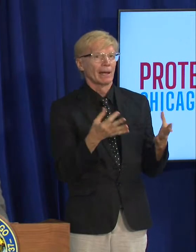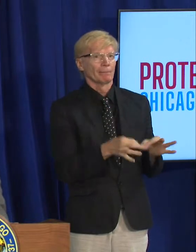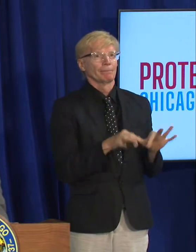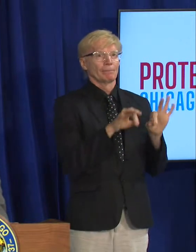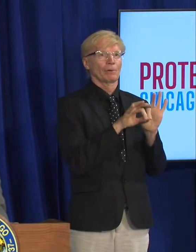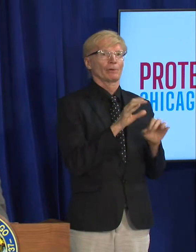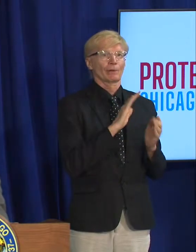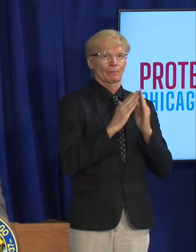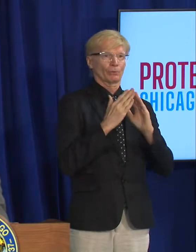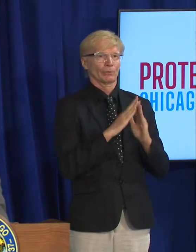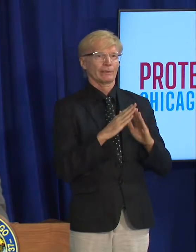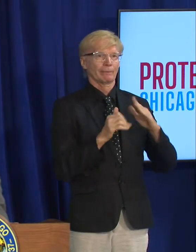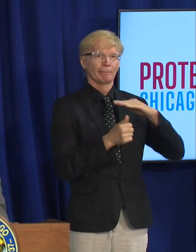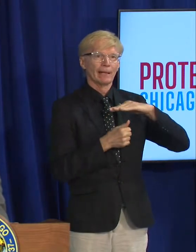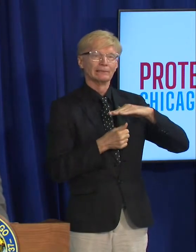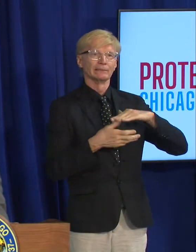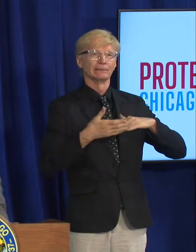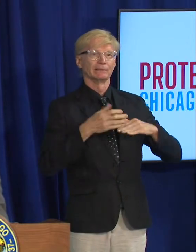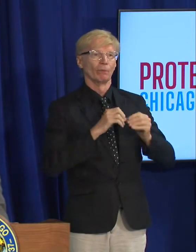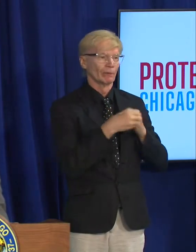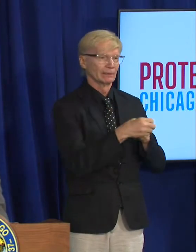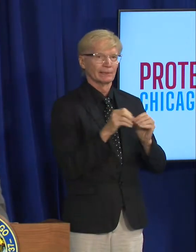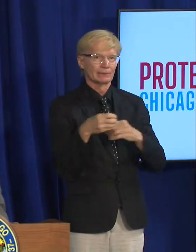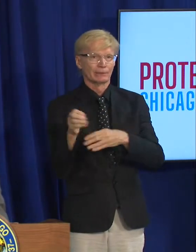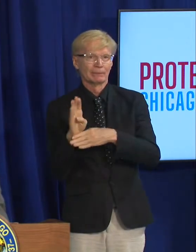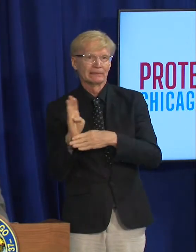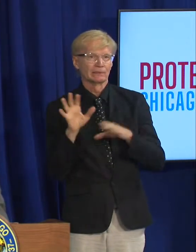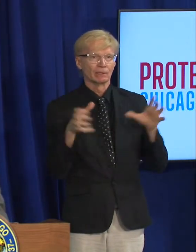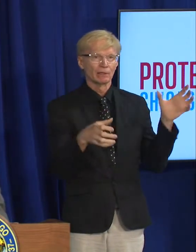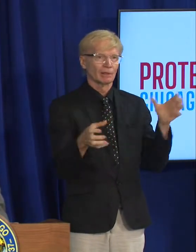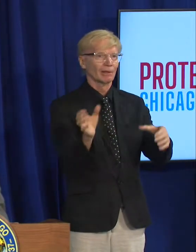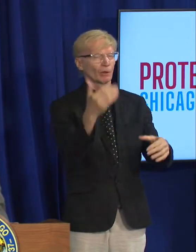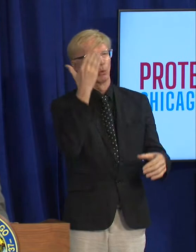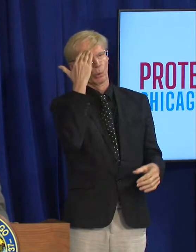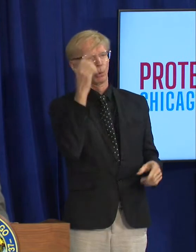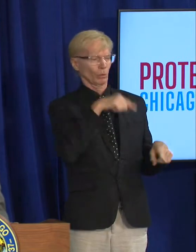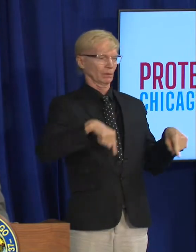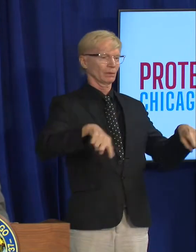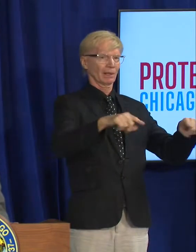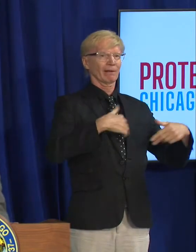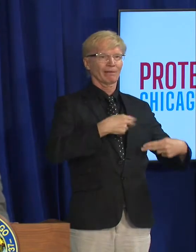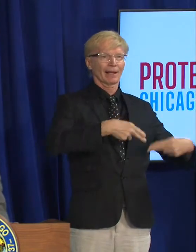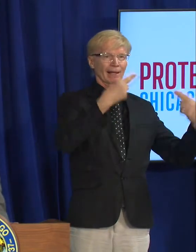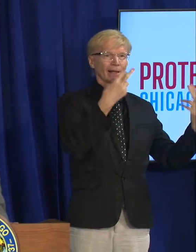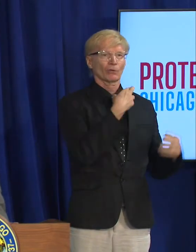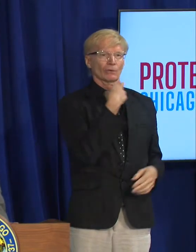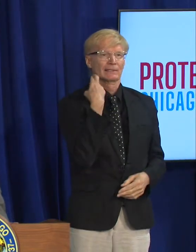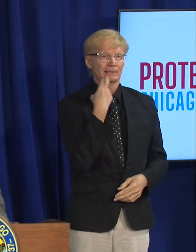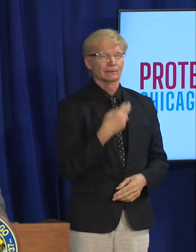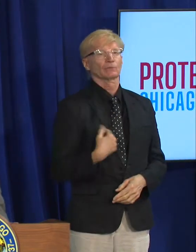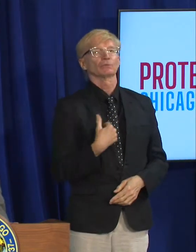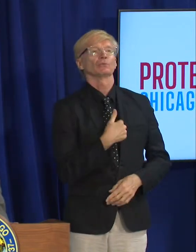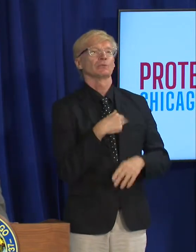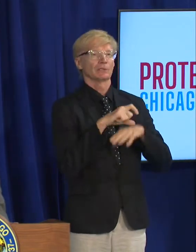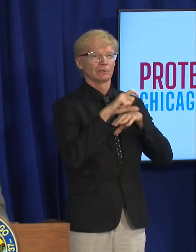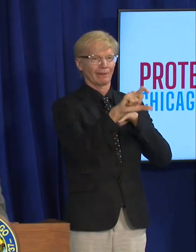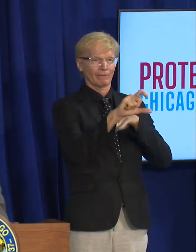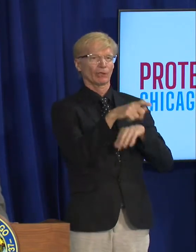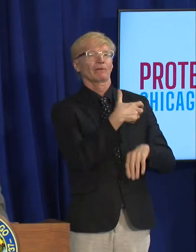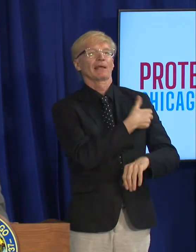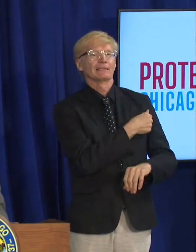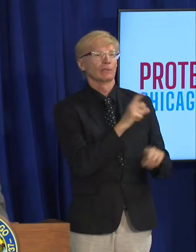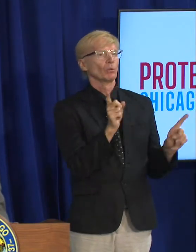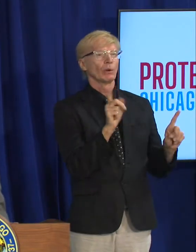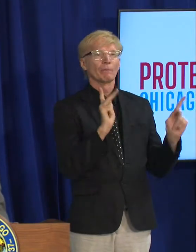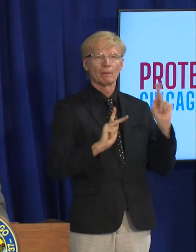-based organizations and local businesses that serve those at greatest risk we deliver vaccine on site where people